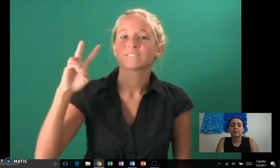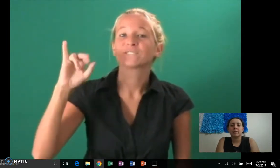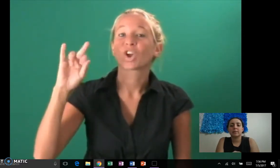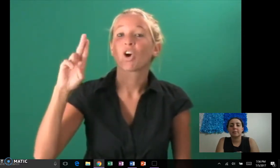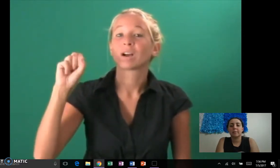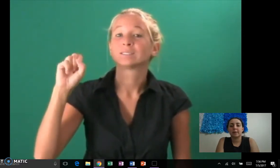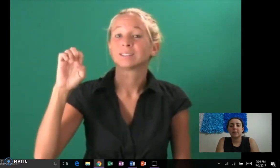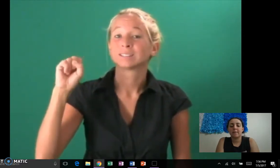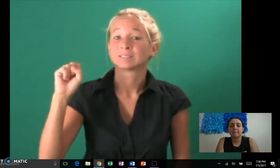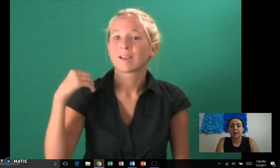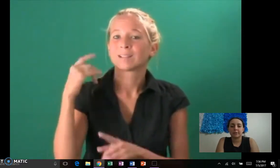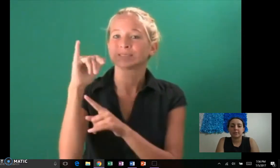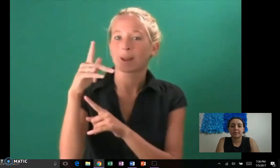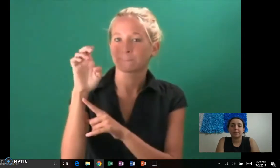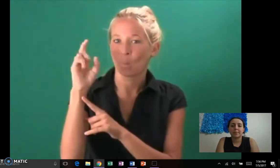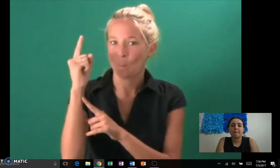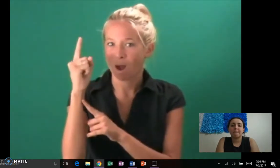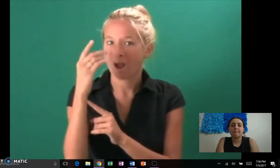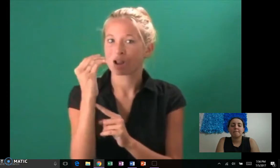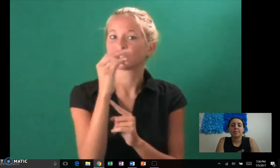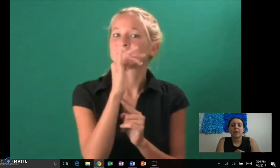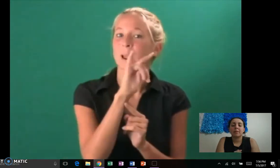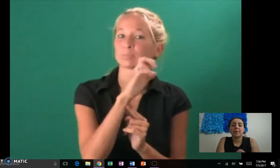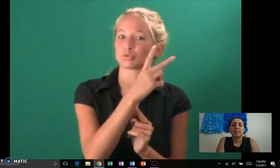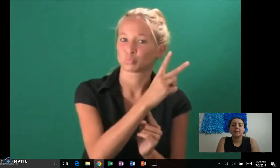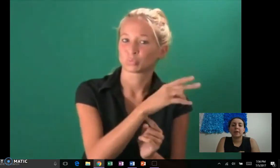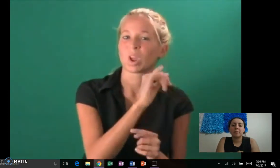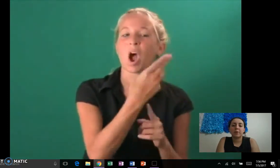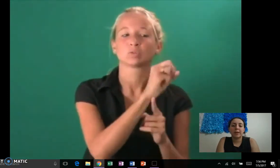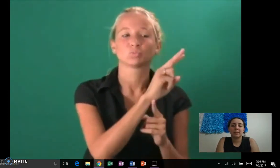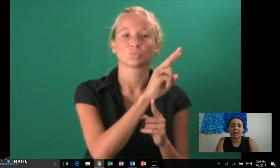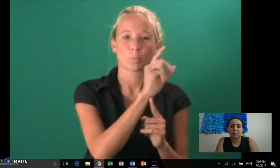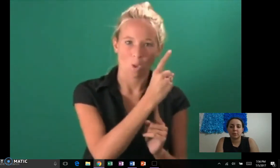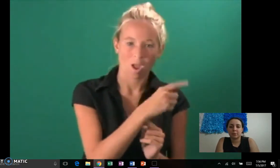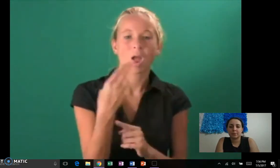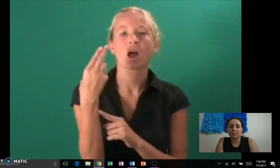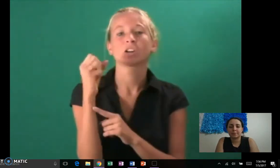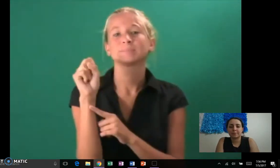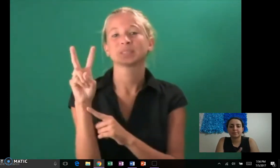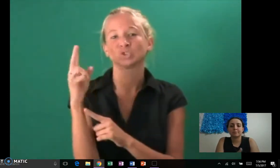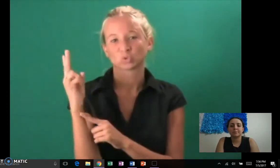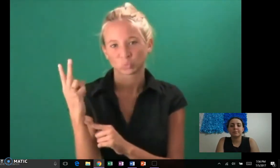herpes simplex virus. And they have a type 1 and type 2.